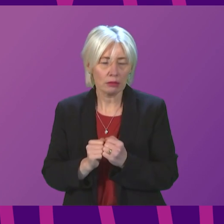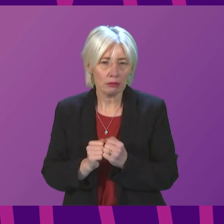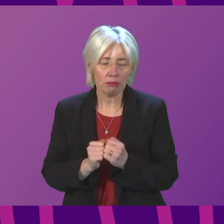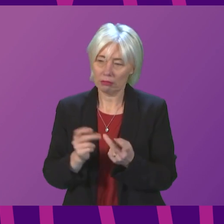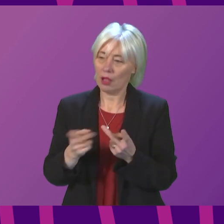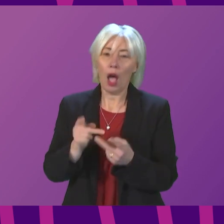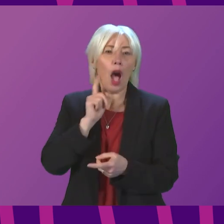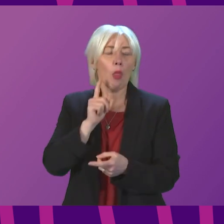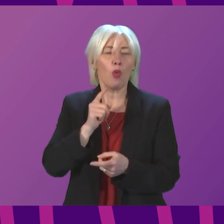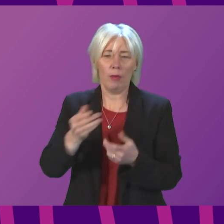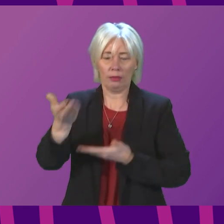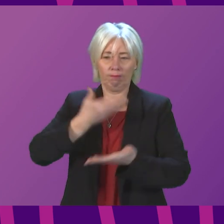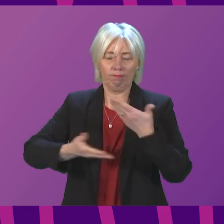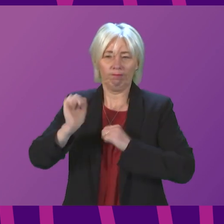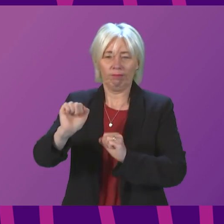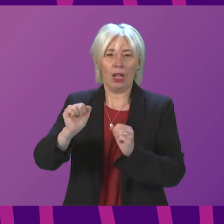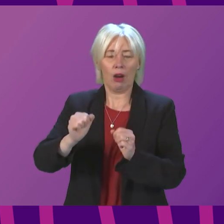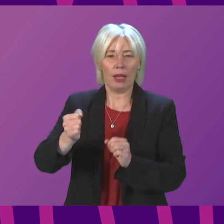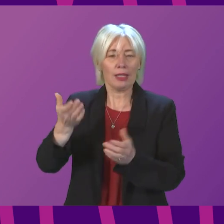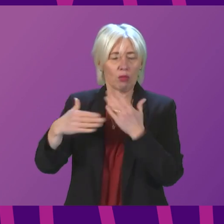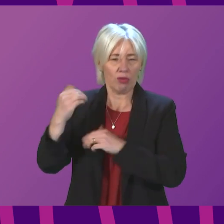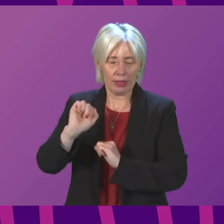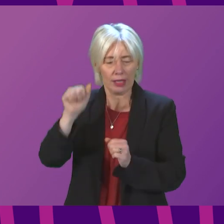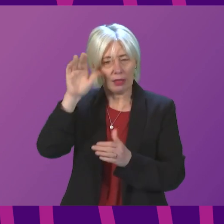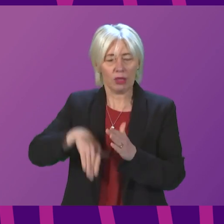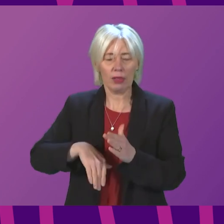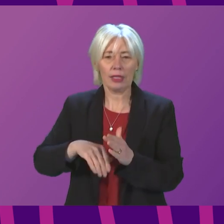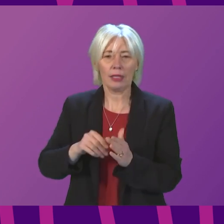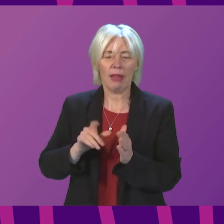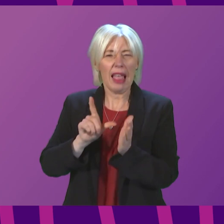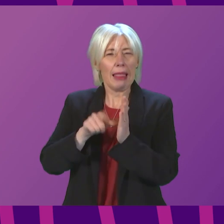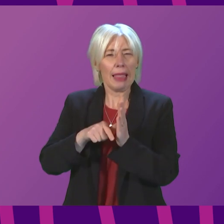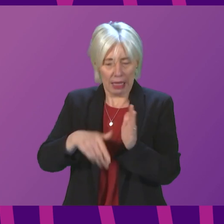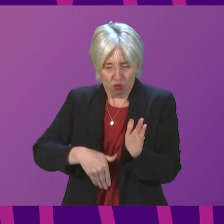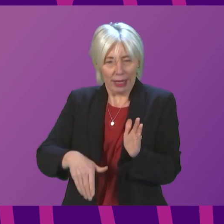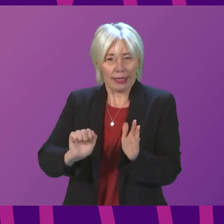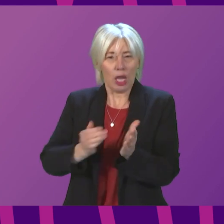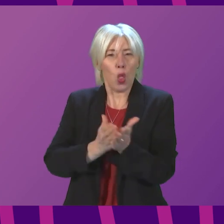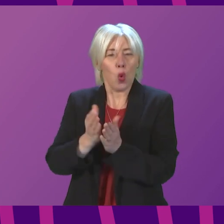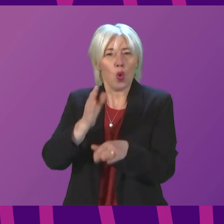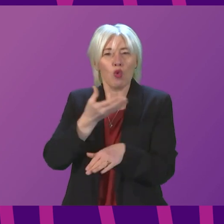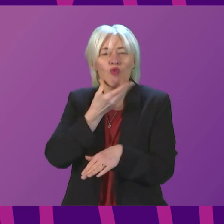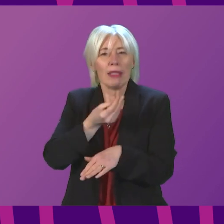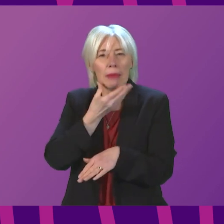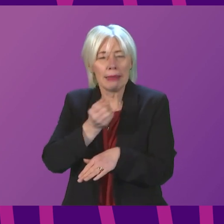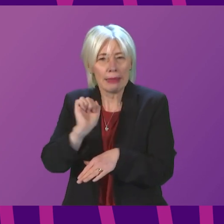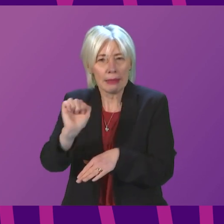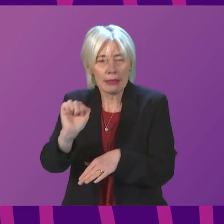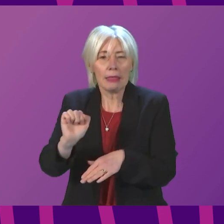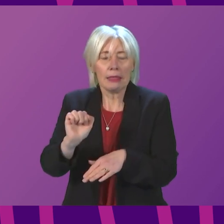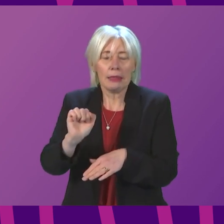and she described her experiences. Late in her pregnancy, over Christmas, she had to make the